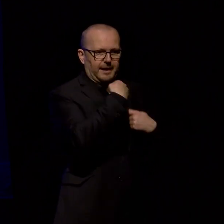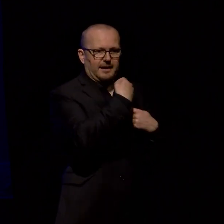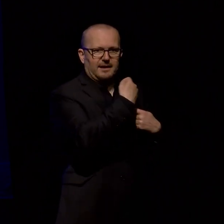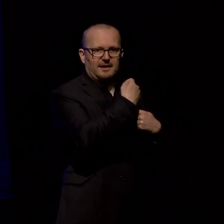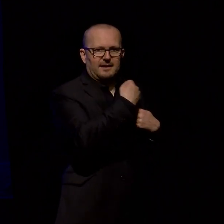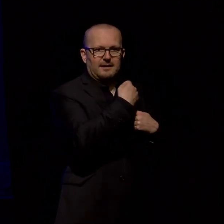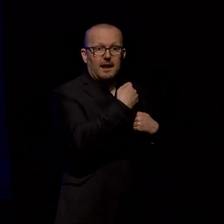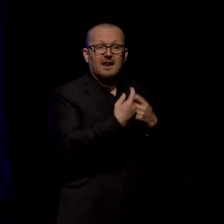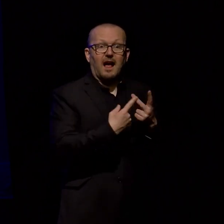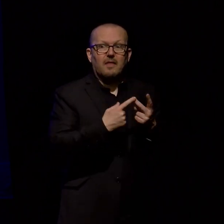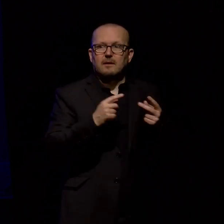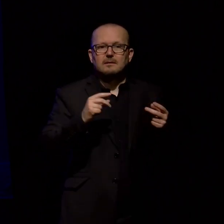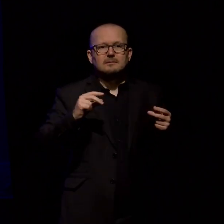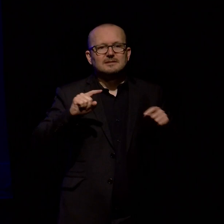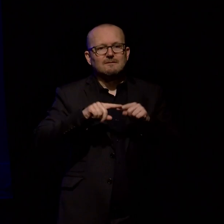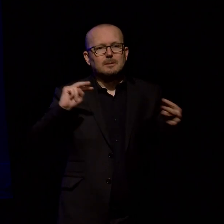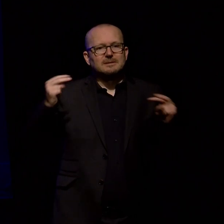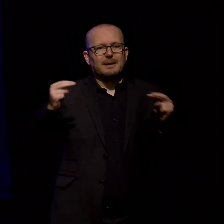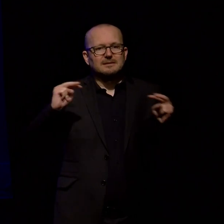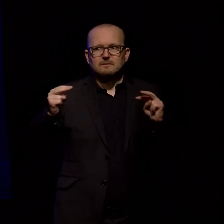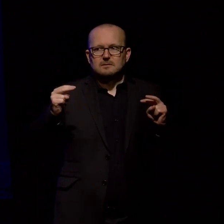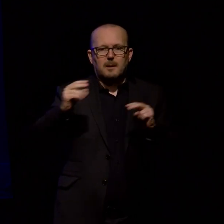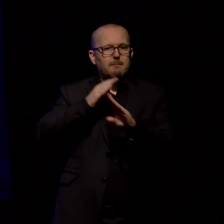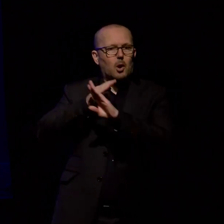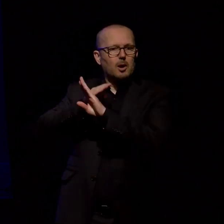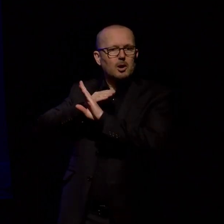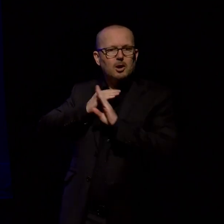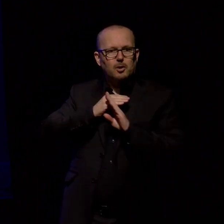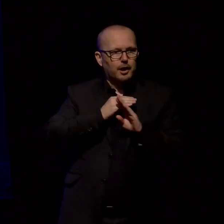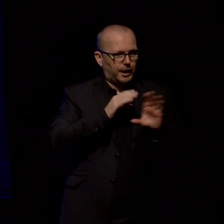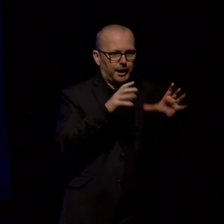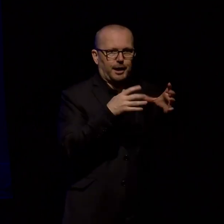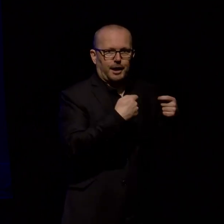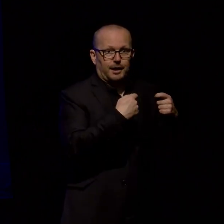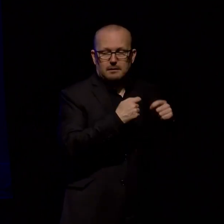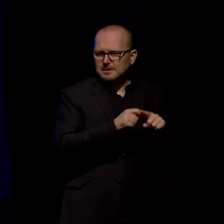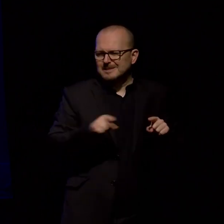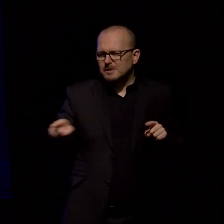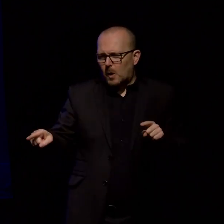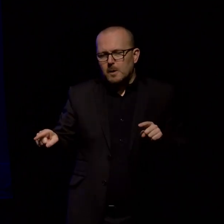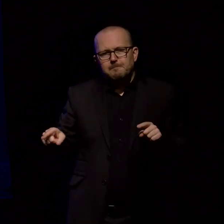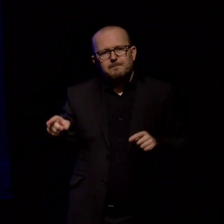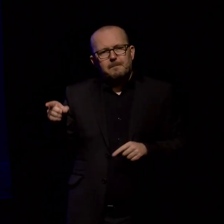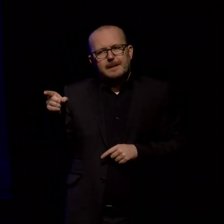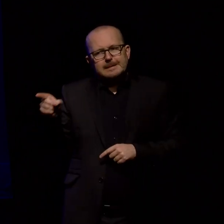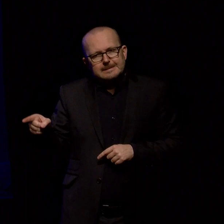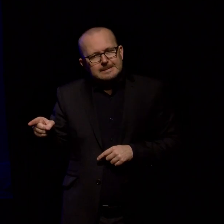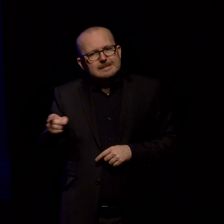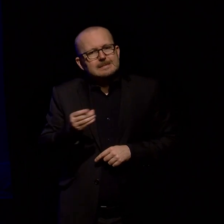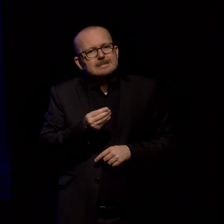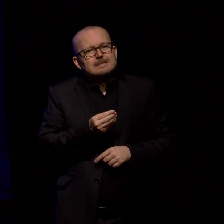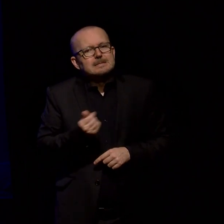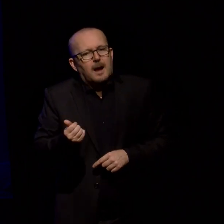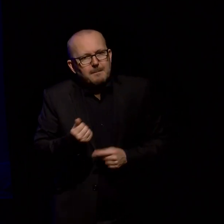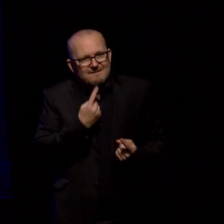to put into this book and there are a few places where I couldn't resist but which are advocating particular ideas that I have